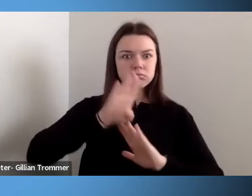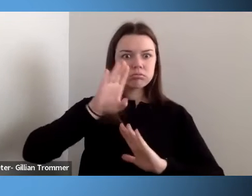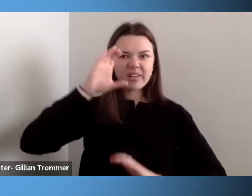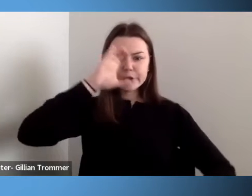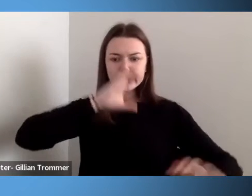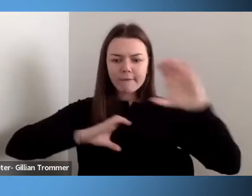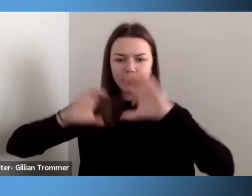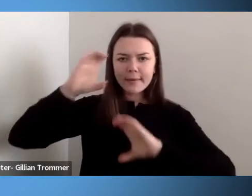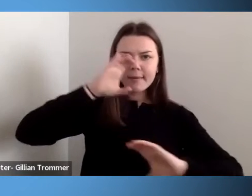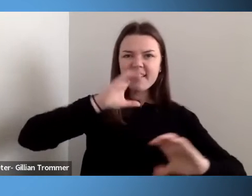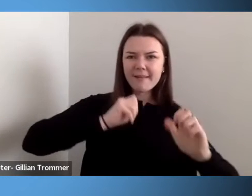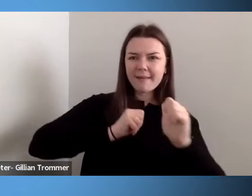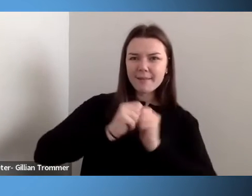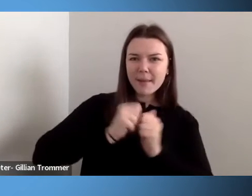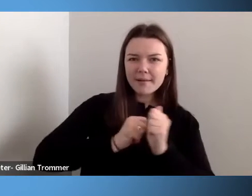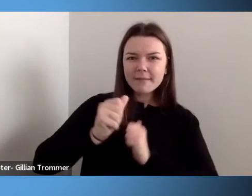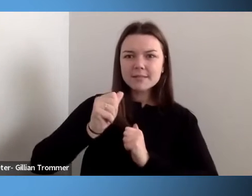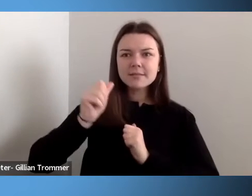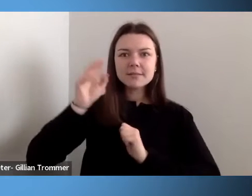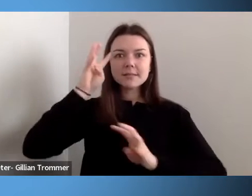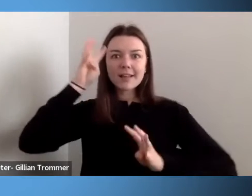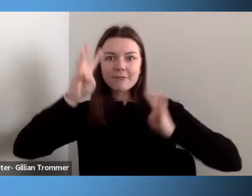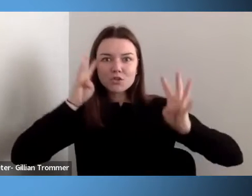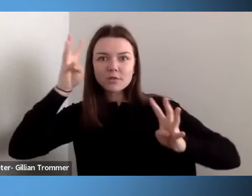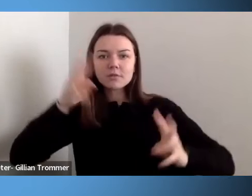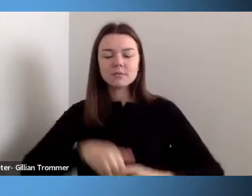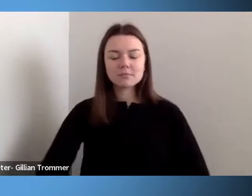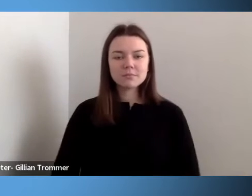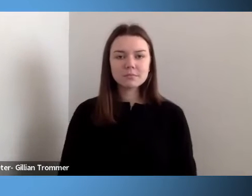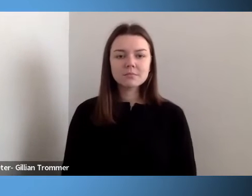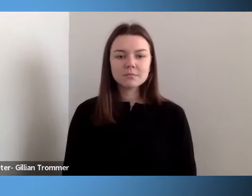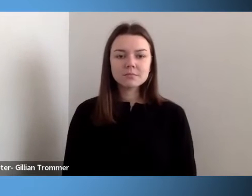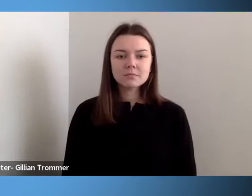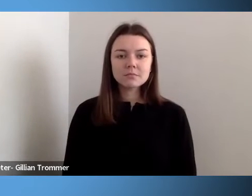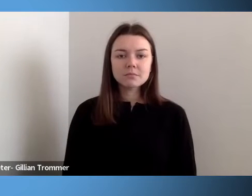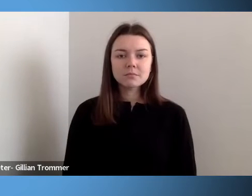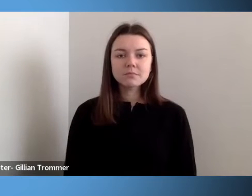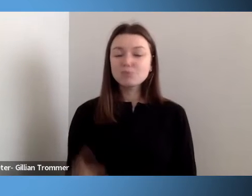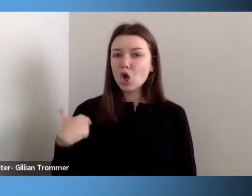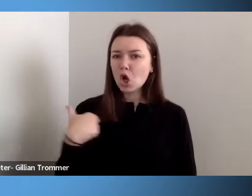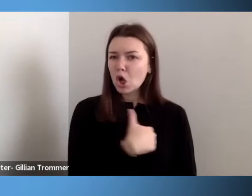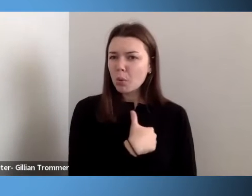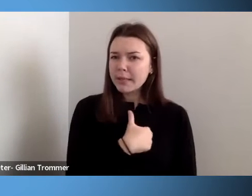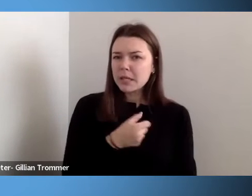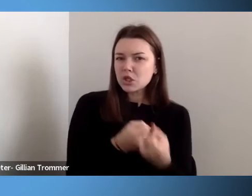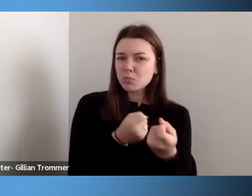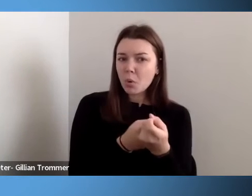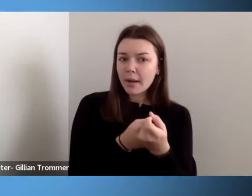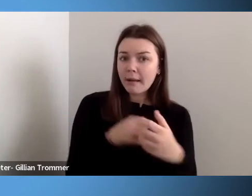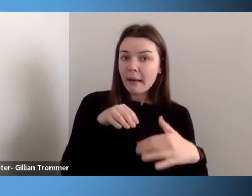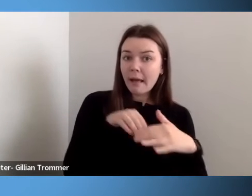and innovation. Are we building access and inclusion into our grants?